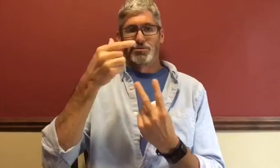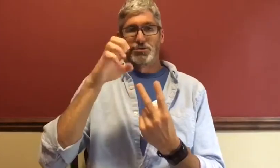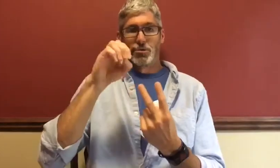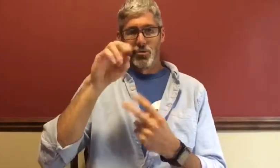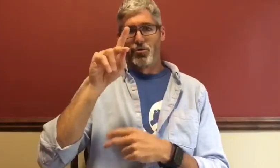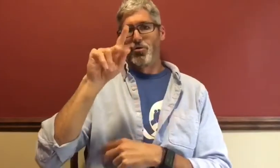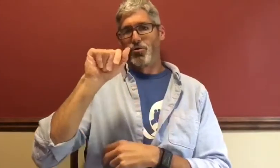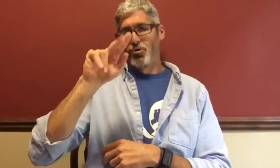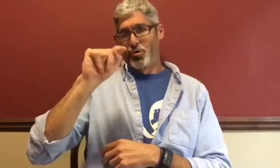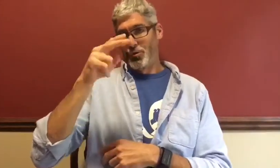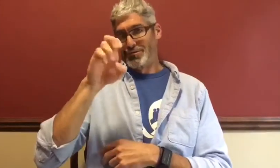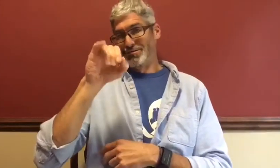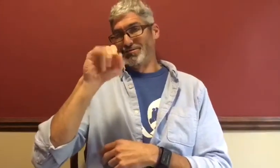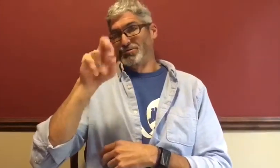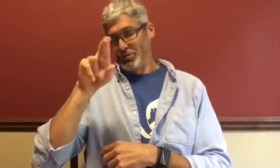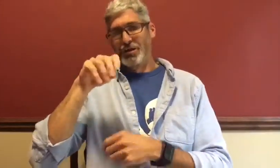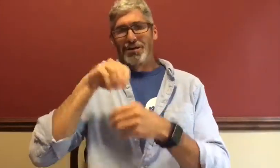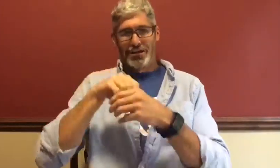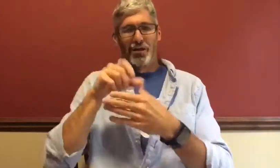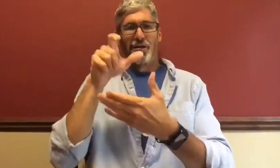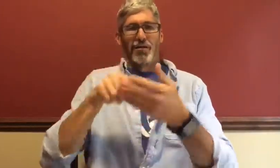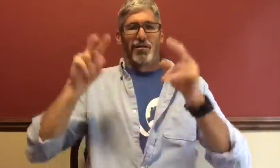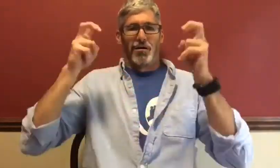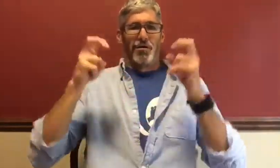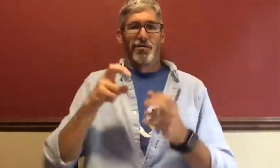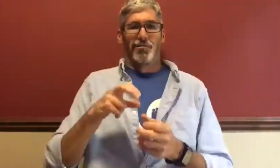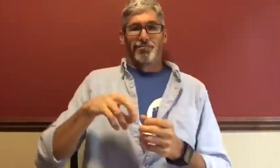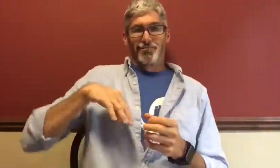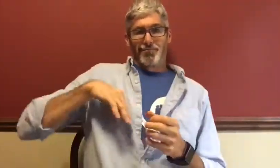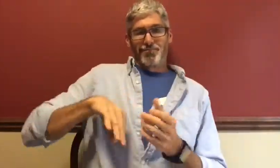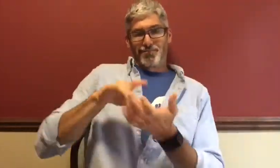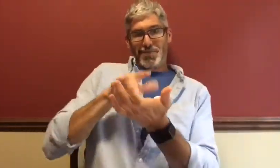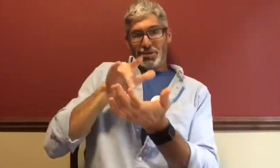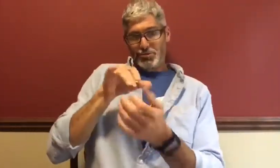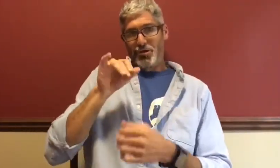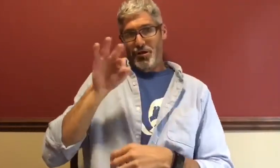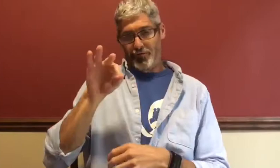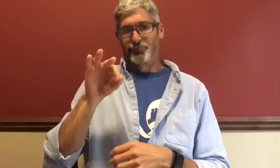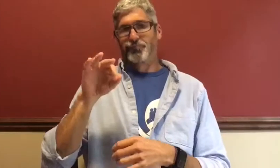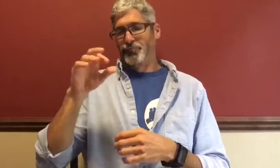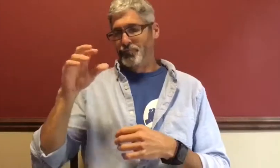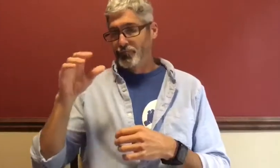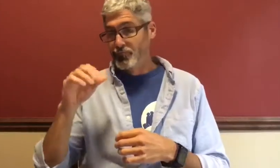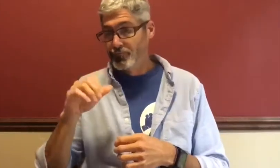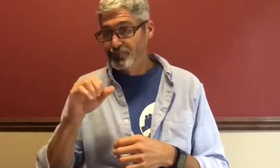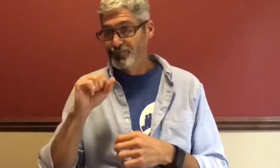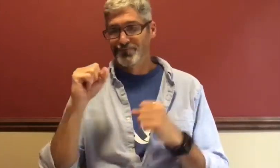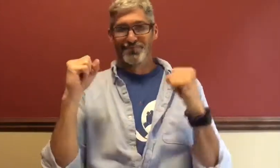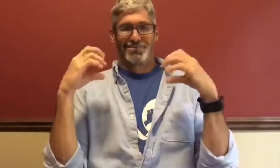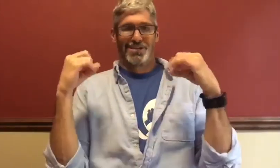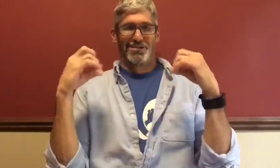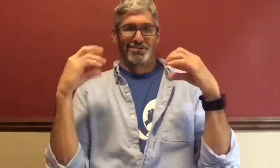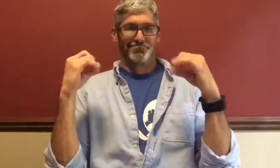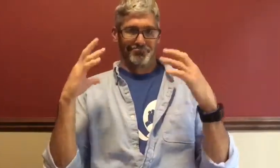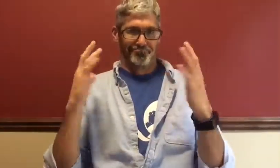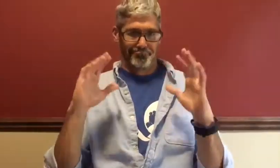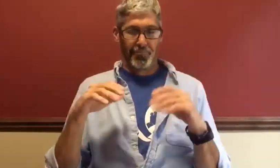and Gio Cartizer called Advantages of Learning a Sign Language. And this is